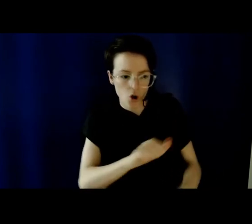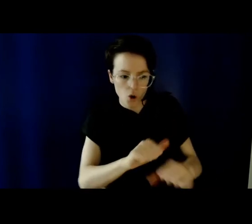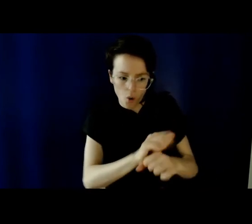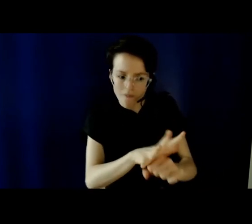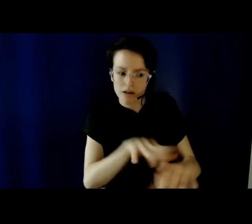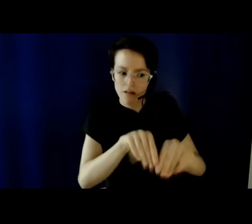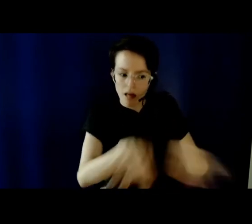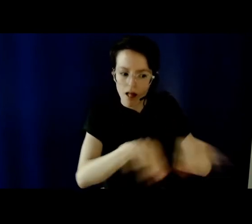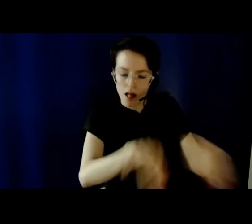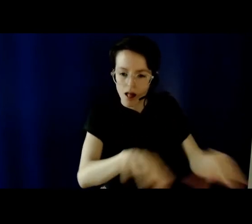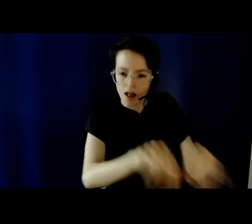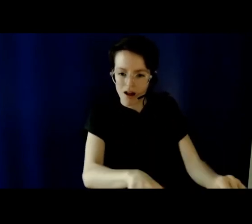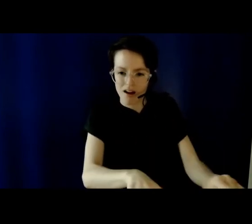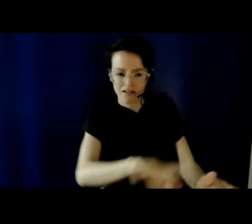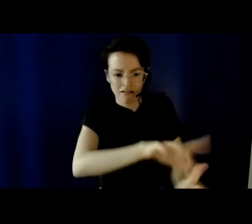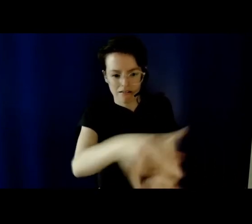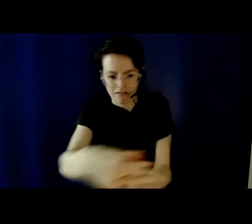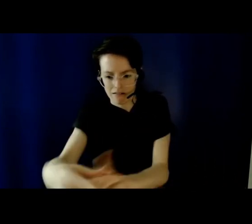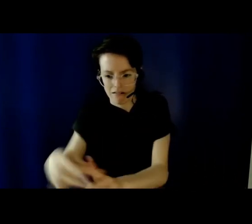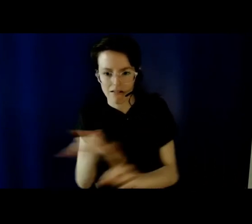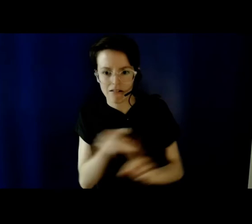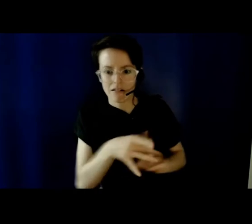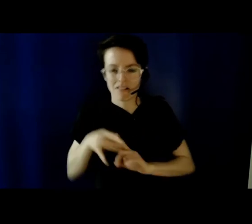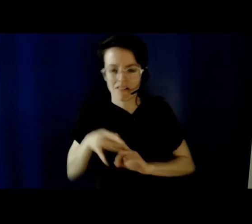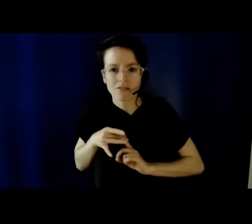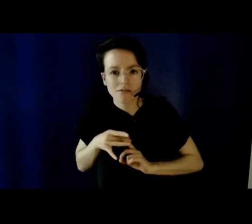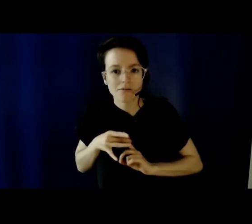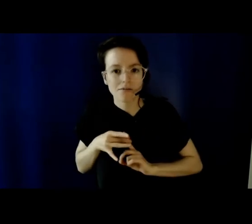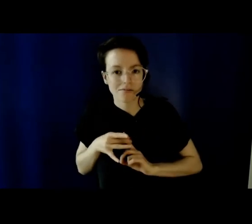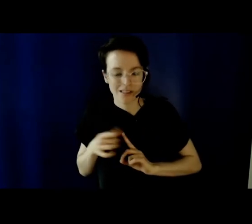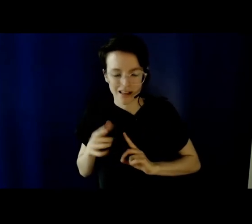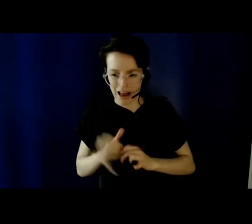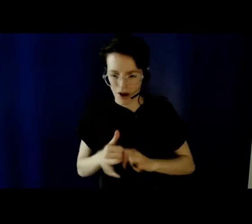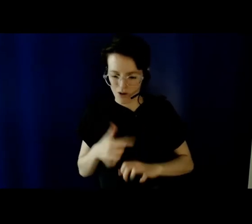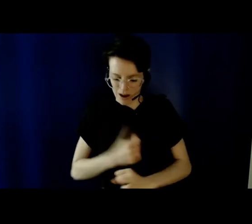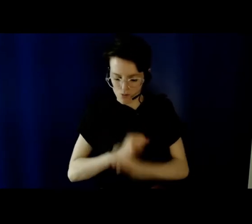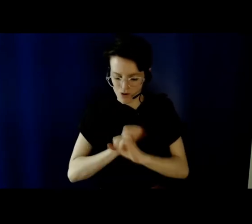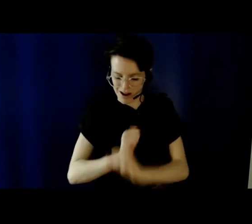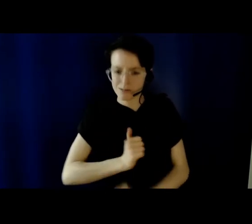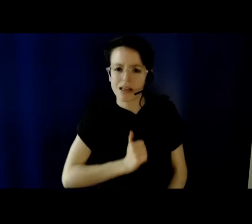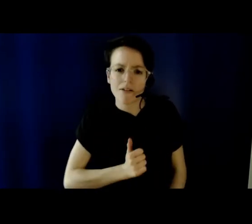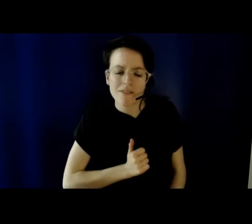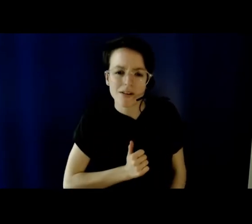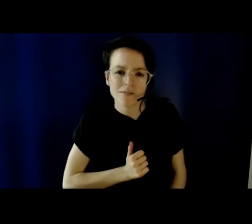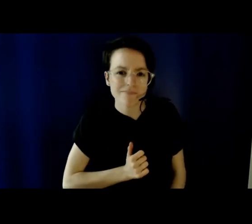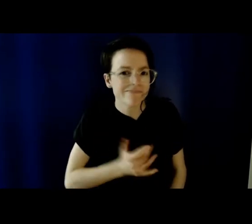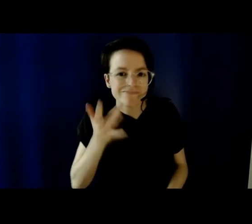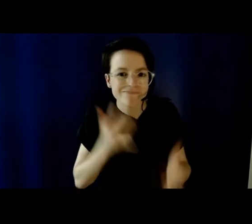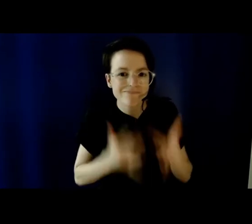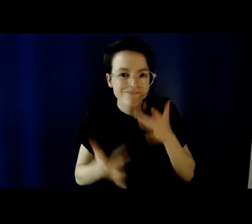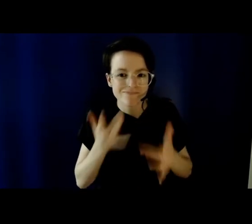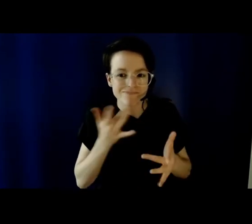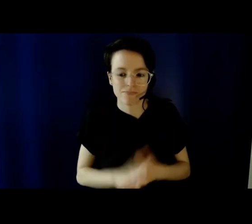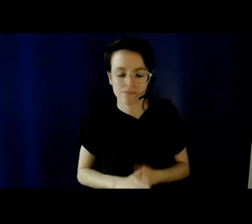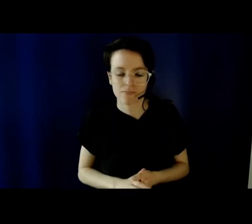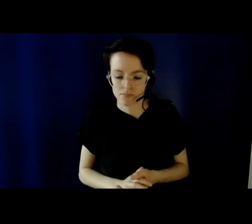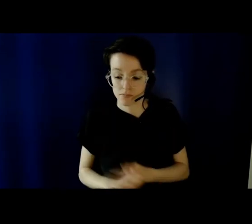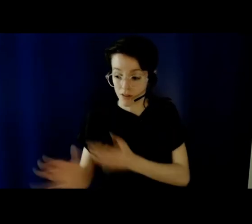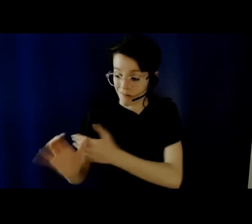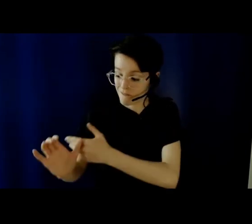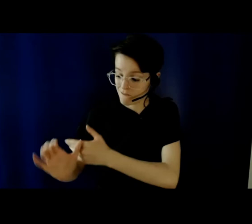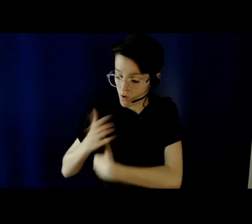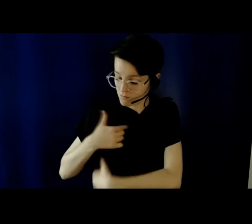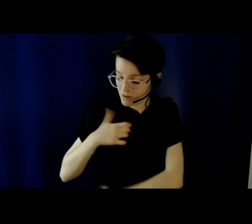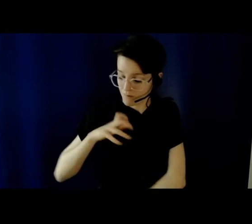My ability to protect myself is extremely limited, so while I have not yet been forced back because of